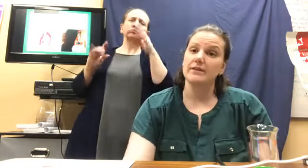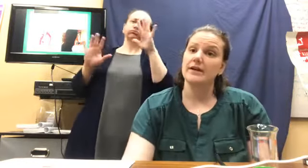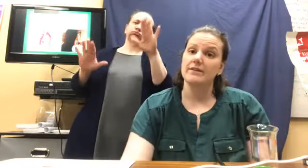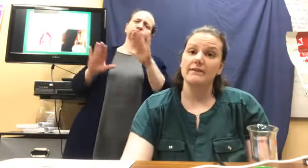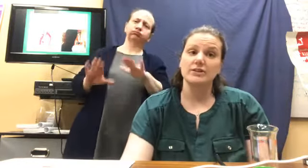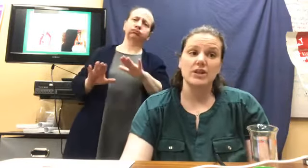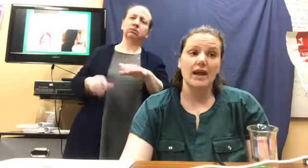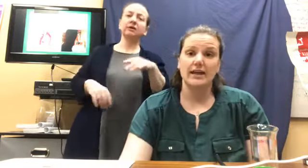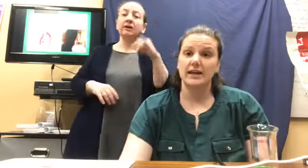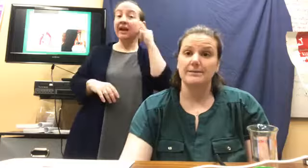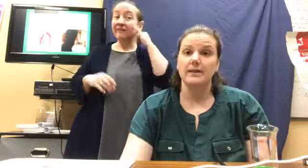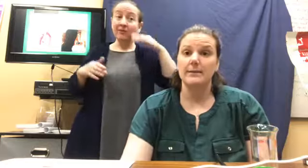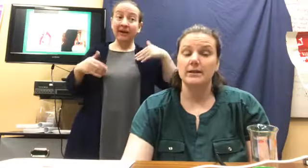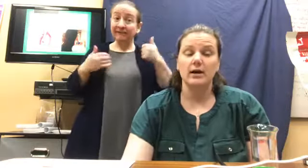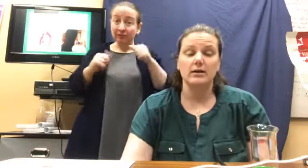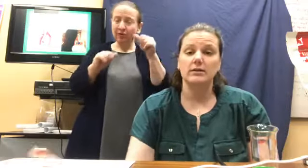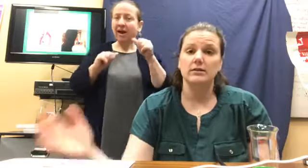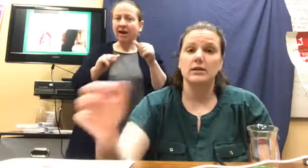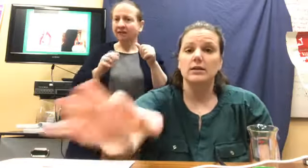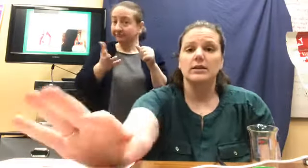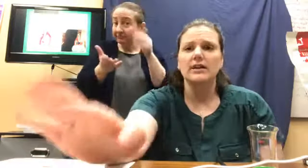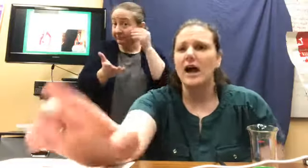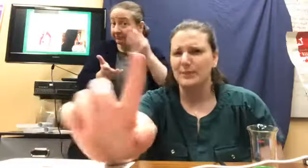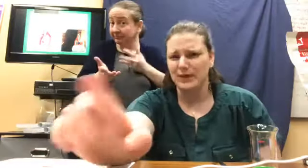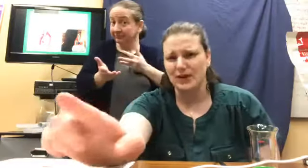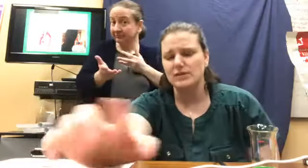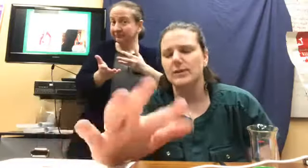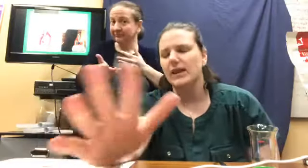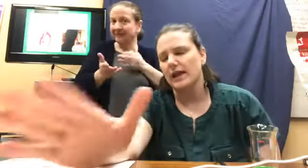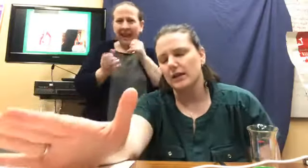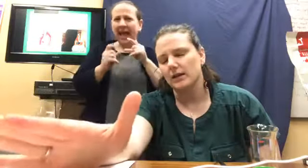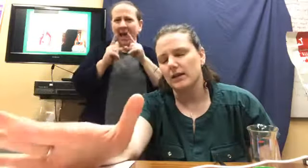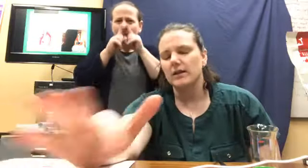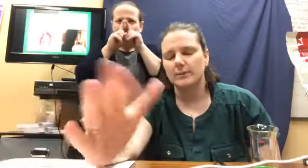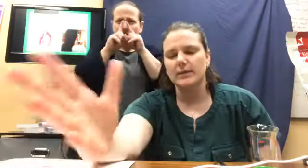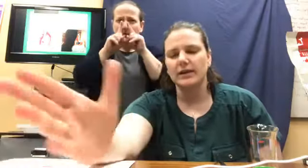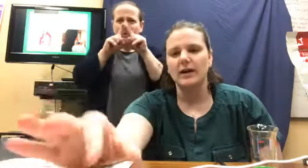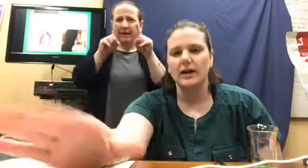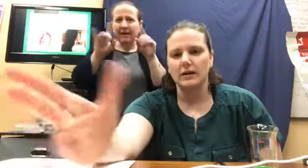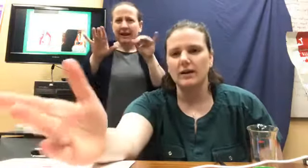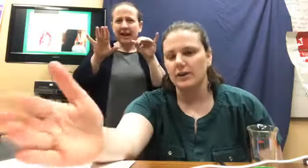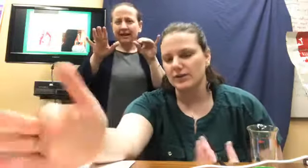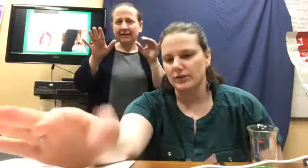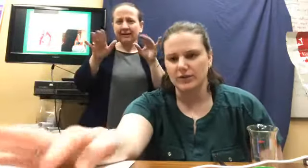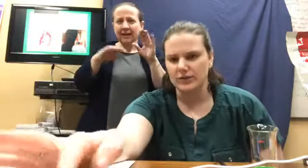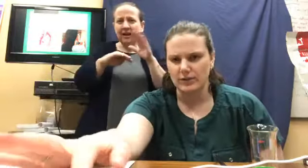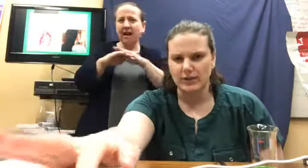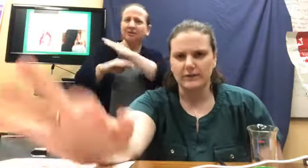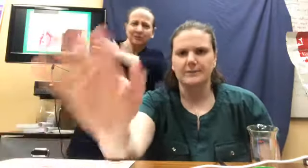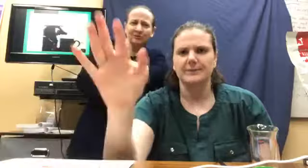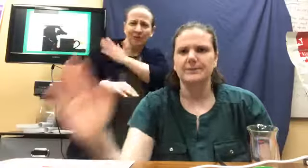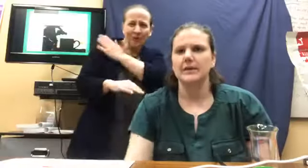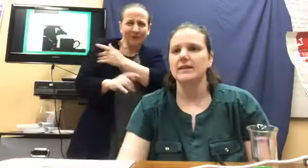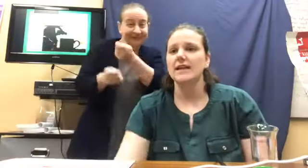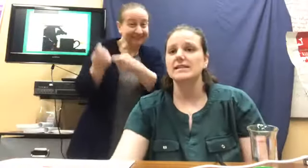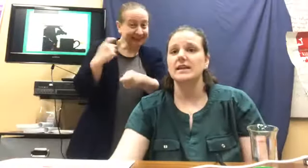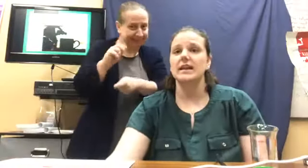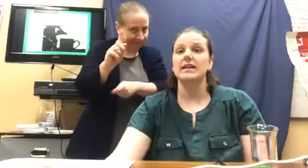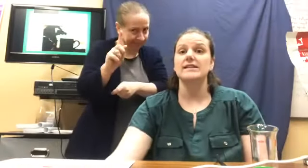if you haven't tried it, let me know. Not up your nose, but like put it on your shoulders or whatever. Next thing is